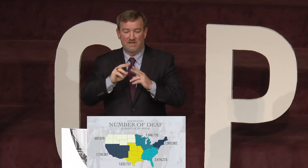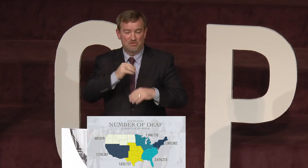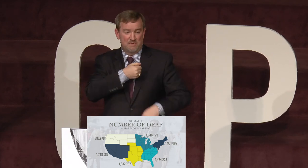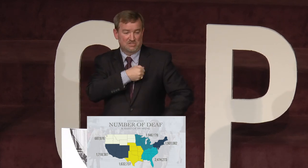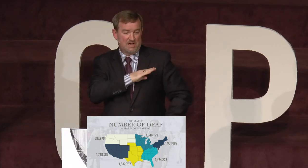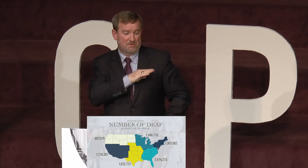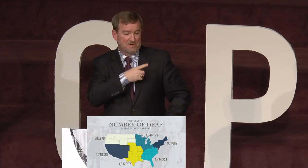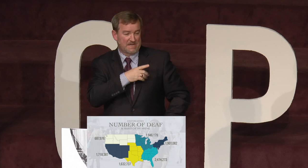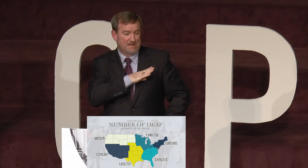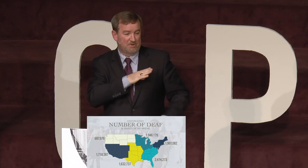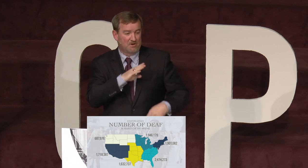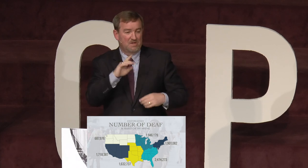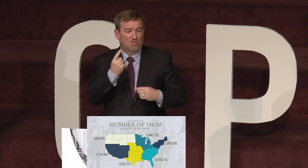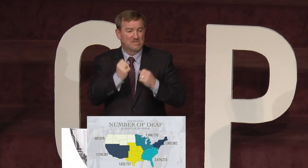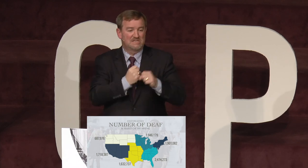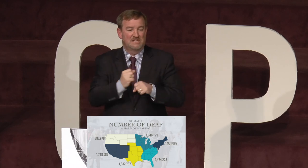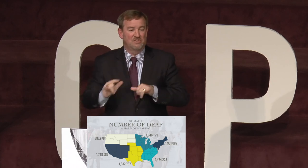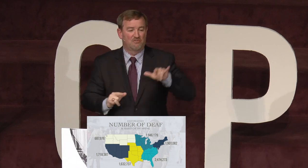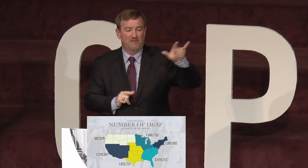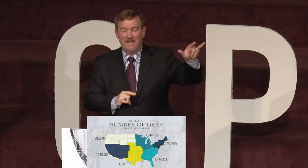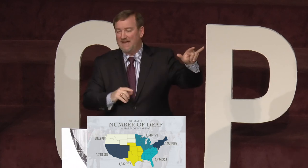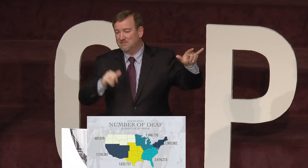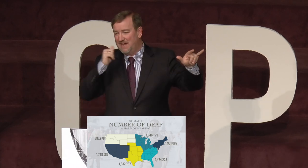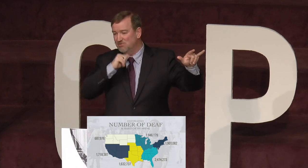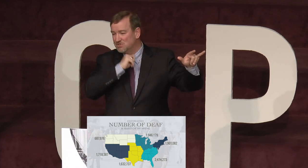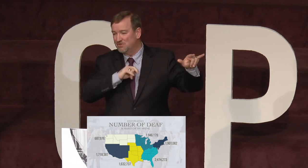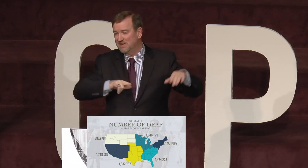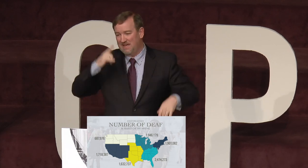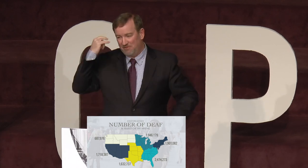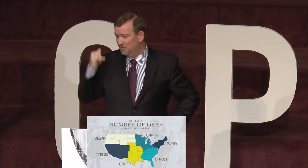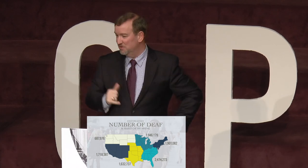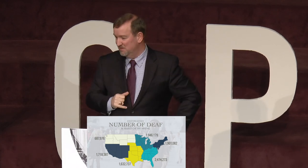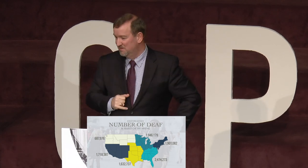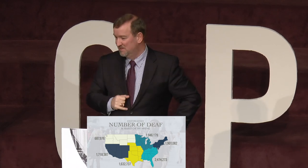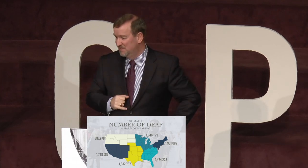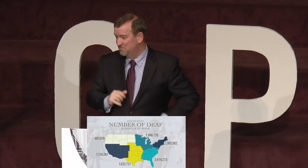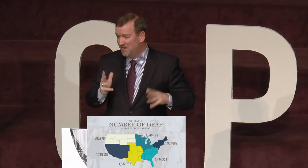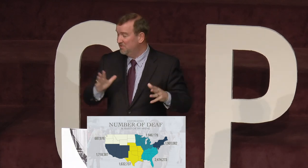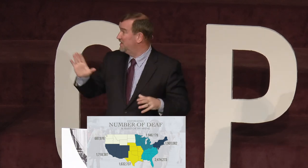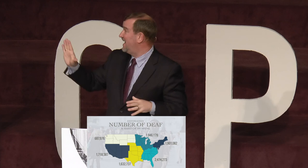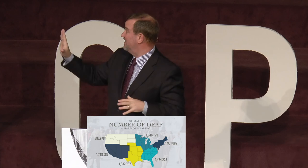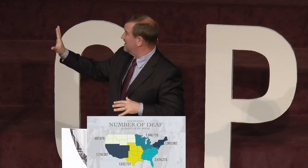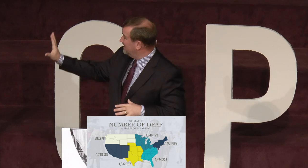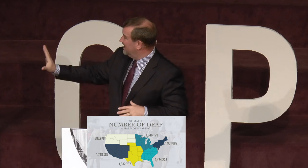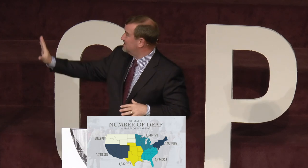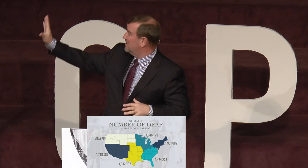you met John Barr and Diane Barr. Or once a year, they'll fly out to Arizona and California. But other than that, the entire